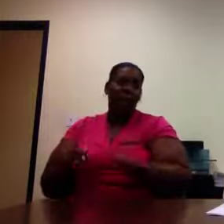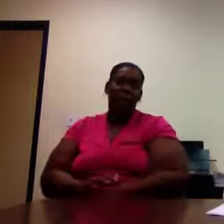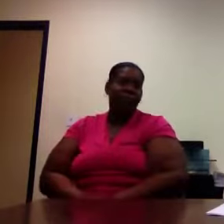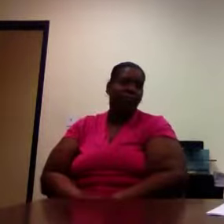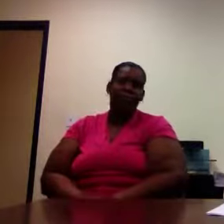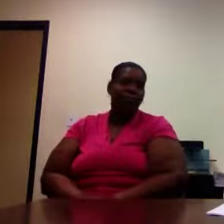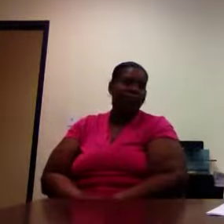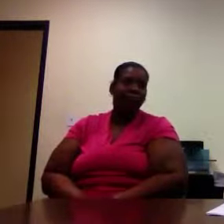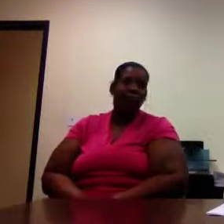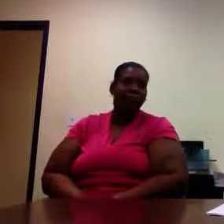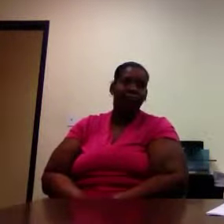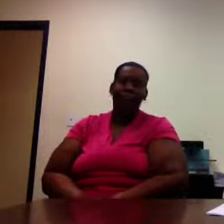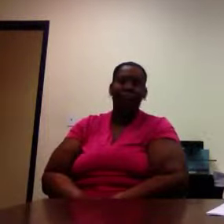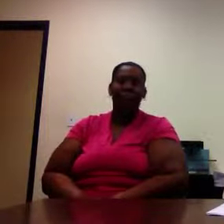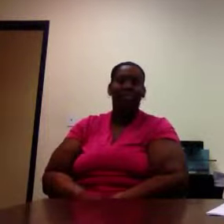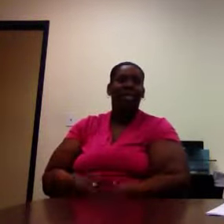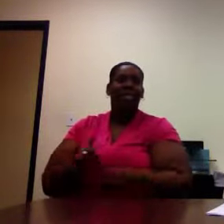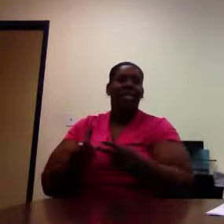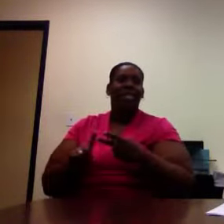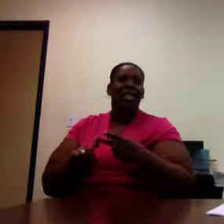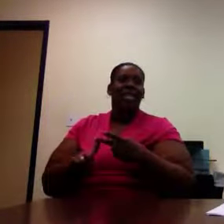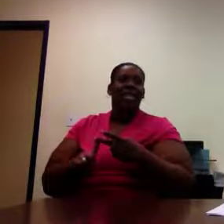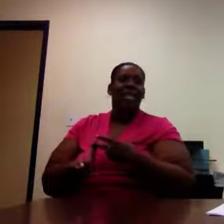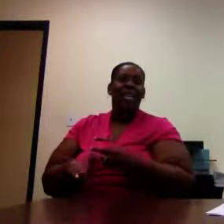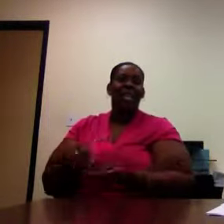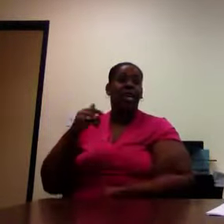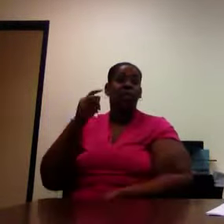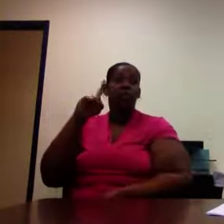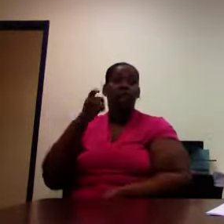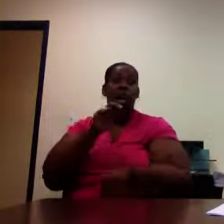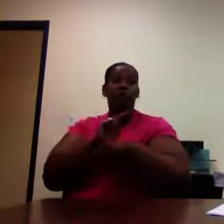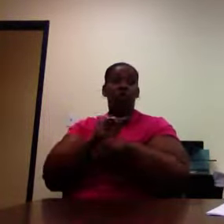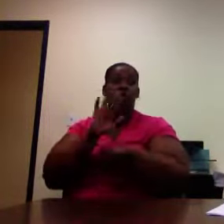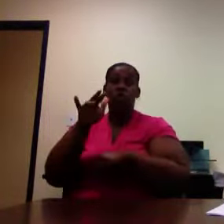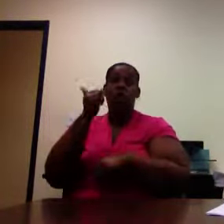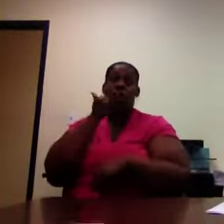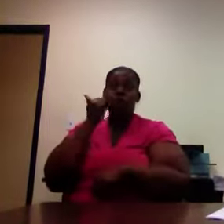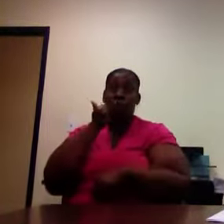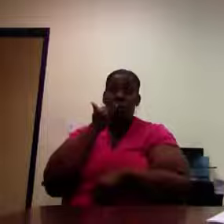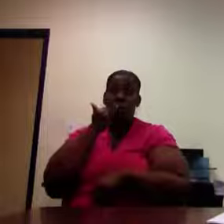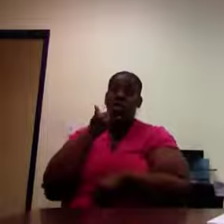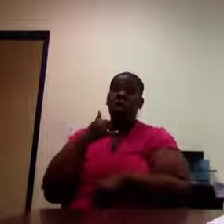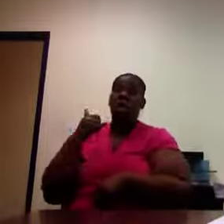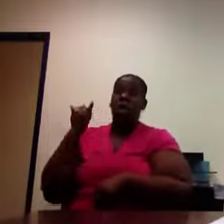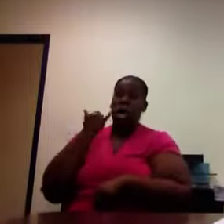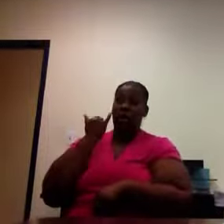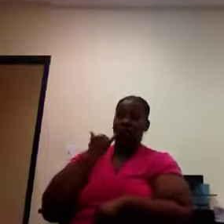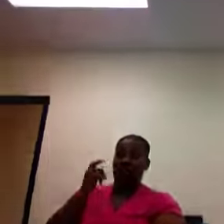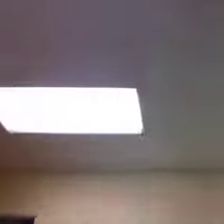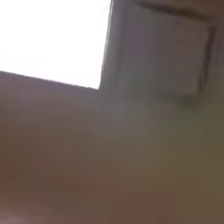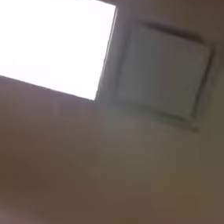All right. Personal phone calls are not allowed. You must consult with your vocational evaluator. Use of tobacco.